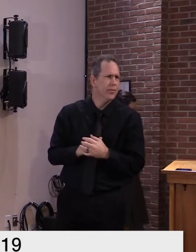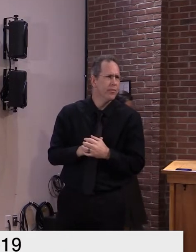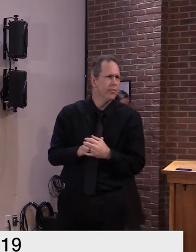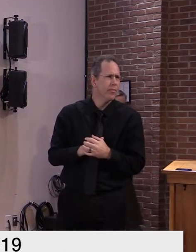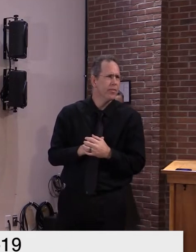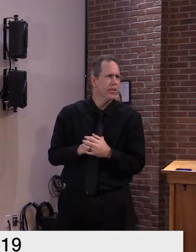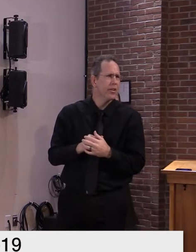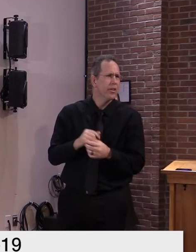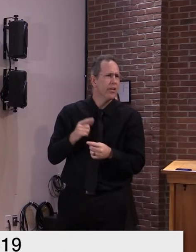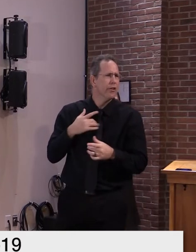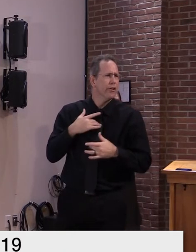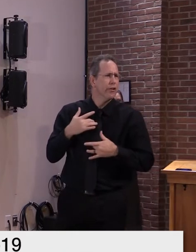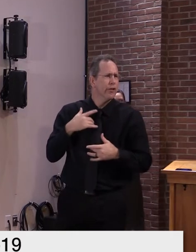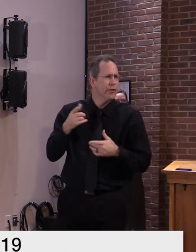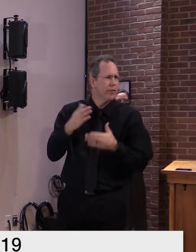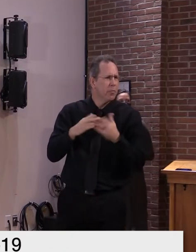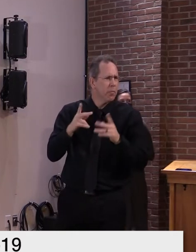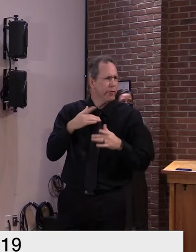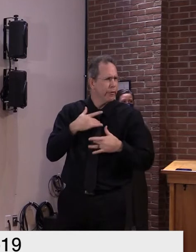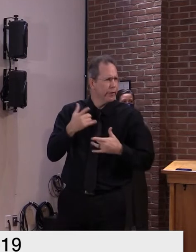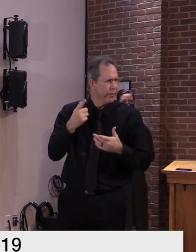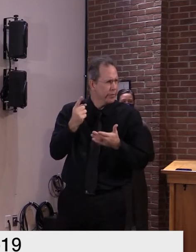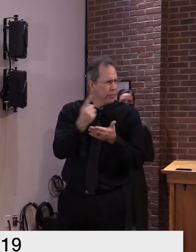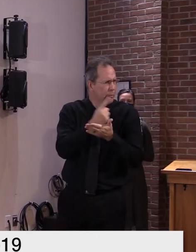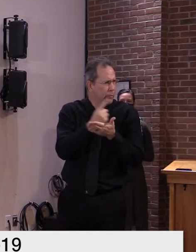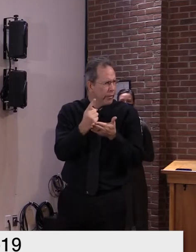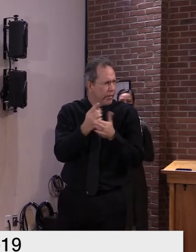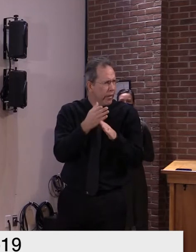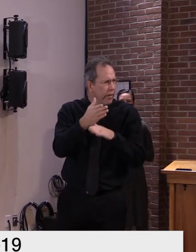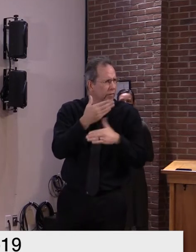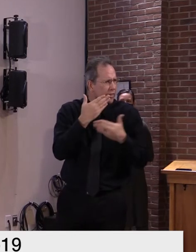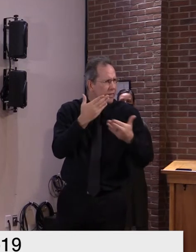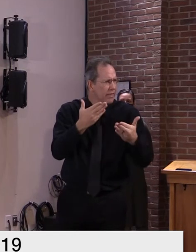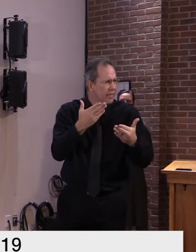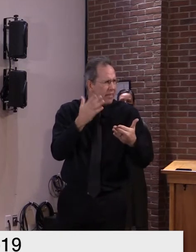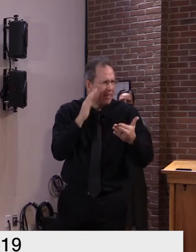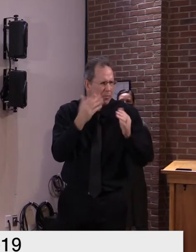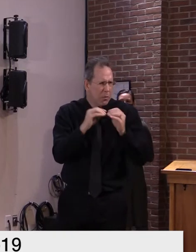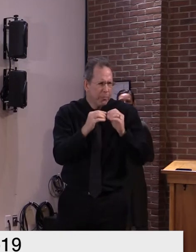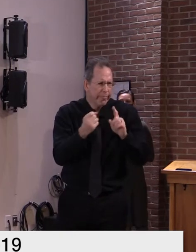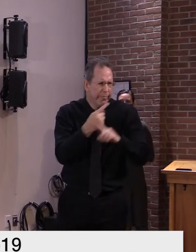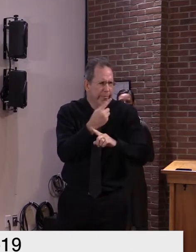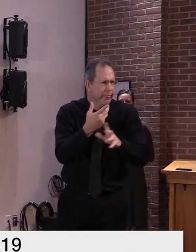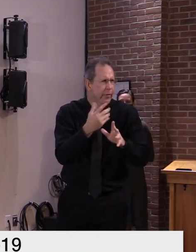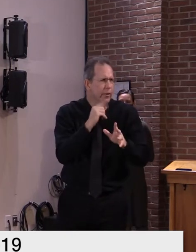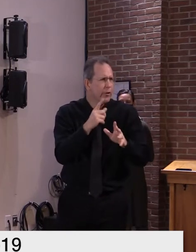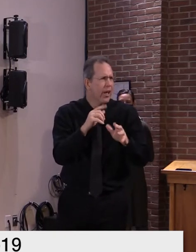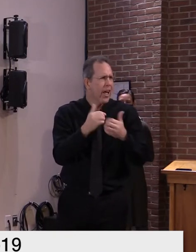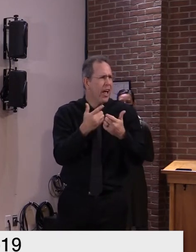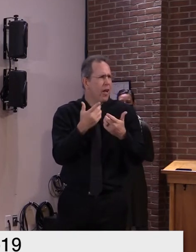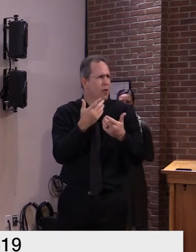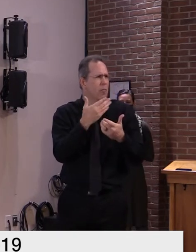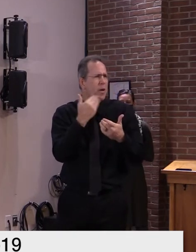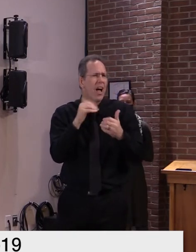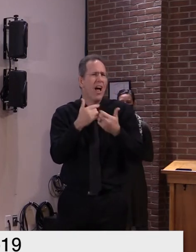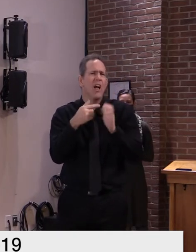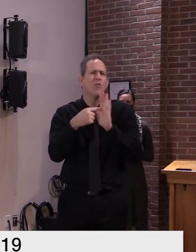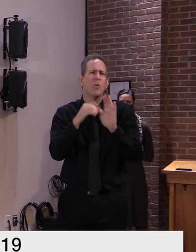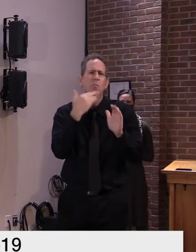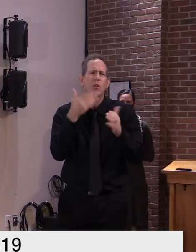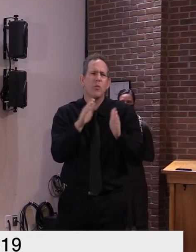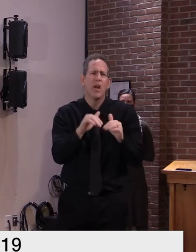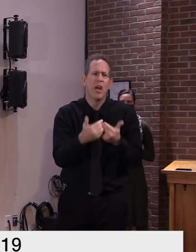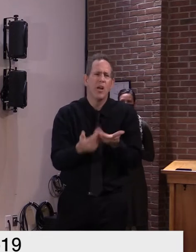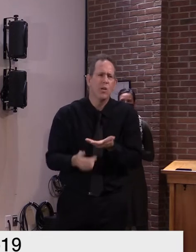it's a little deceptive so i i didn't know if maybe that'd be a better way to show it to the public no that's a good thought but i would i would just point out that many